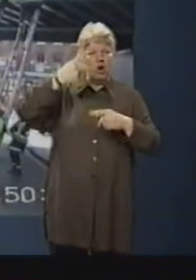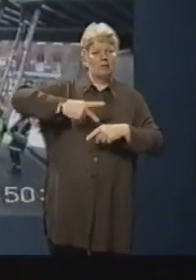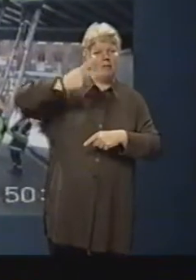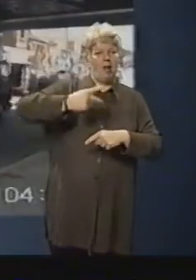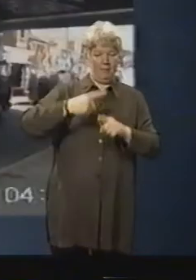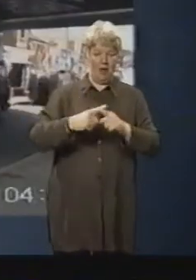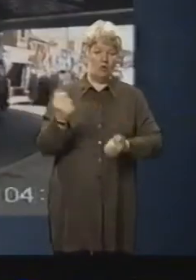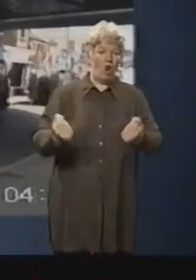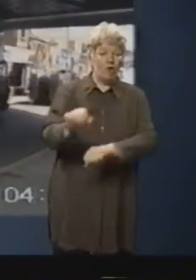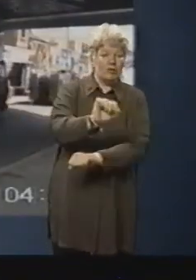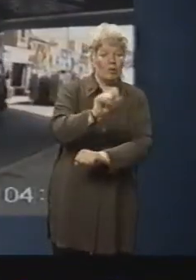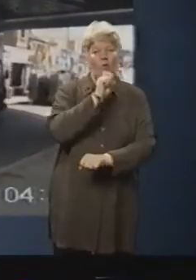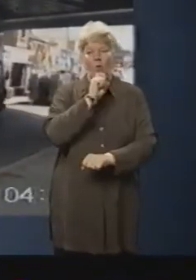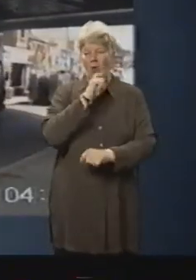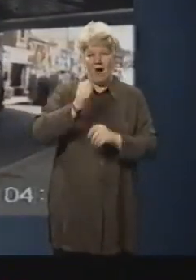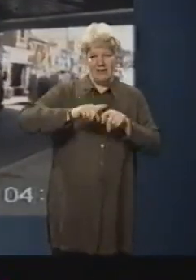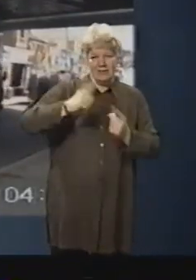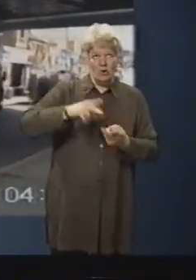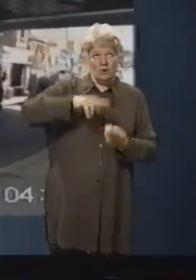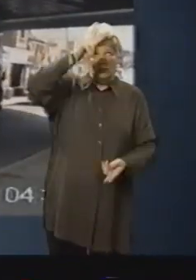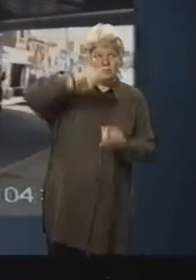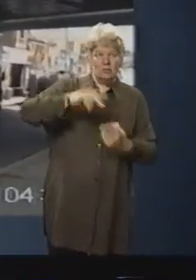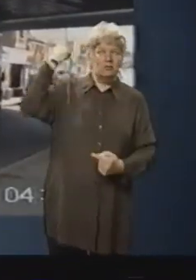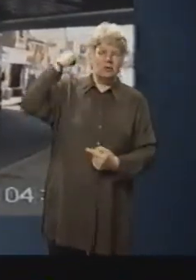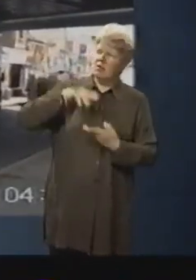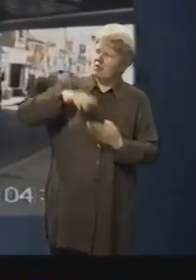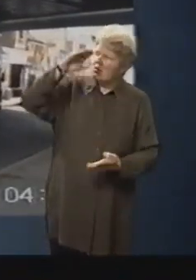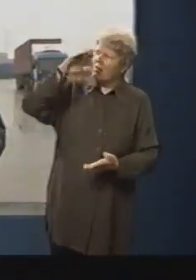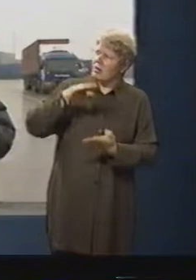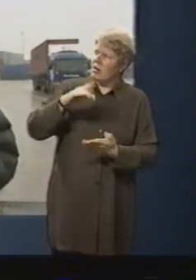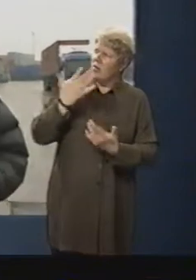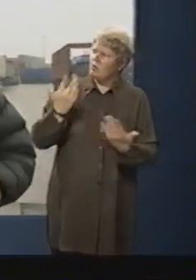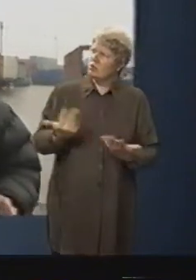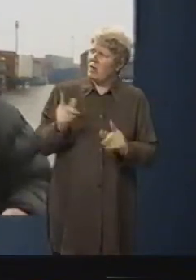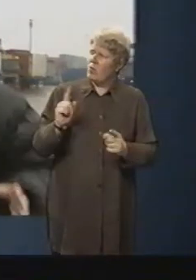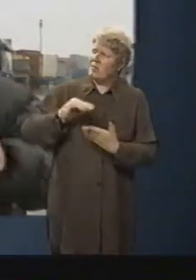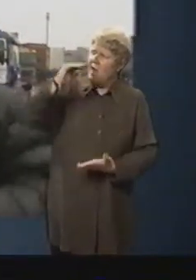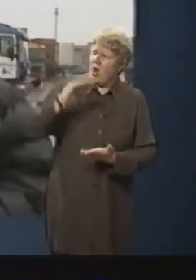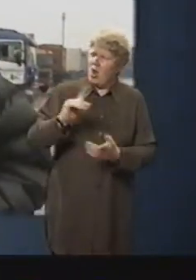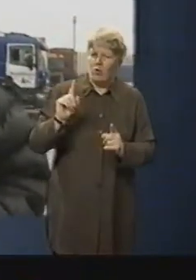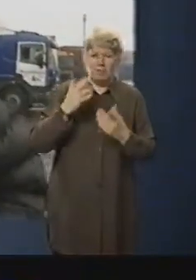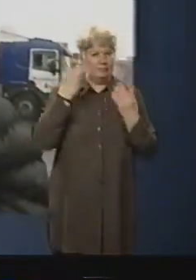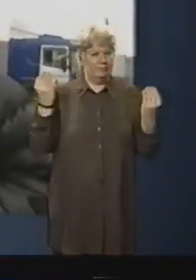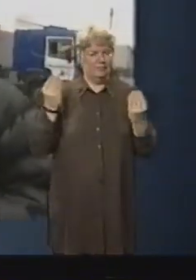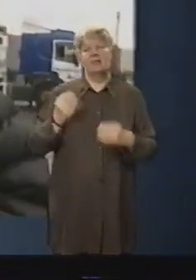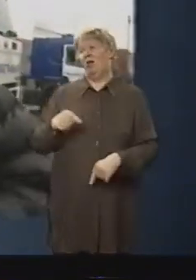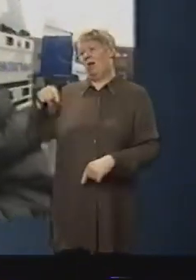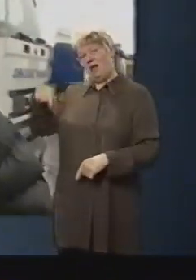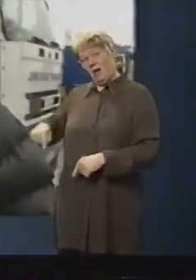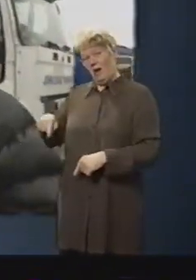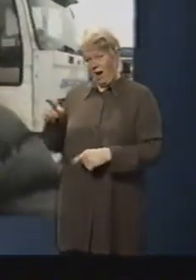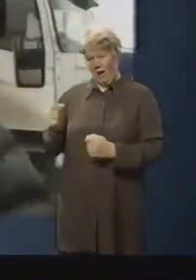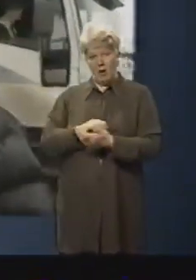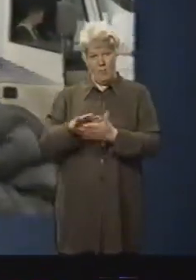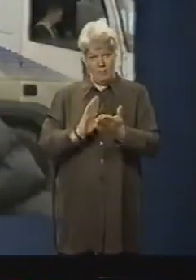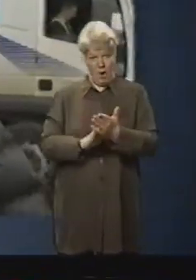varying heights and have to remember each day how high their new load is. Well, I've come to a haulage depot here in Birmingham